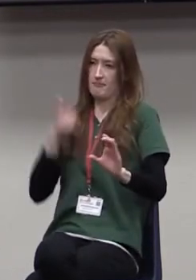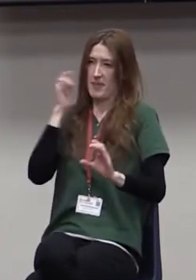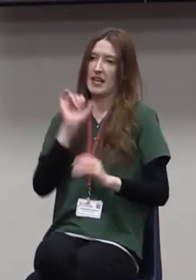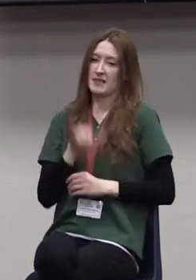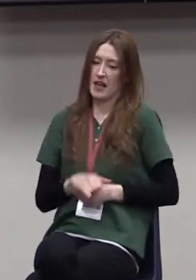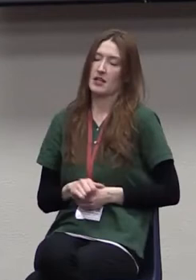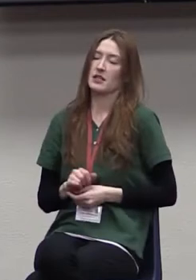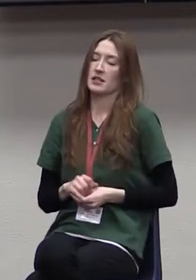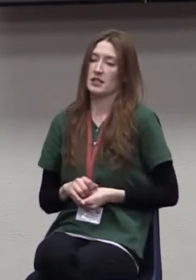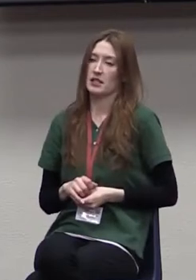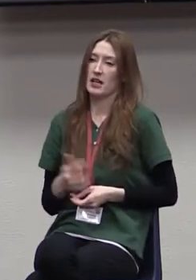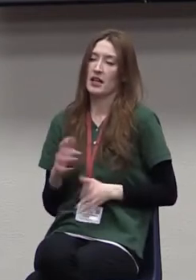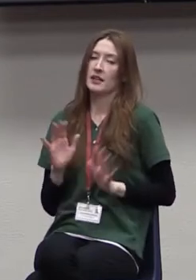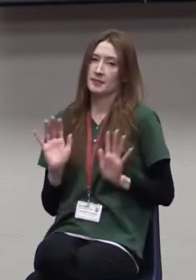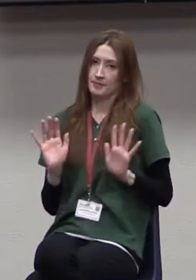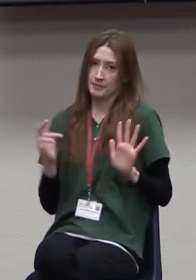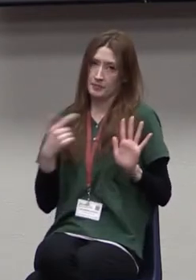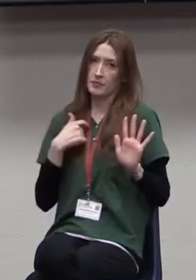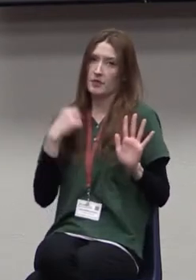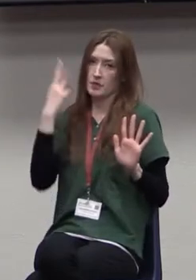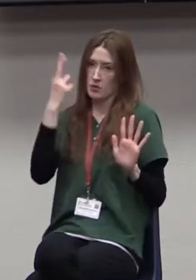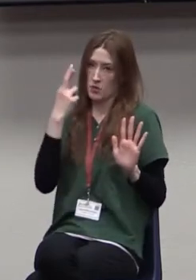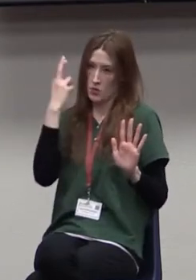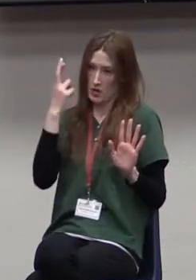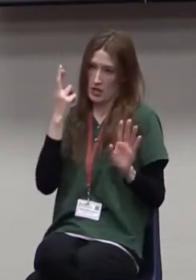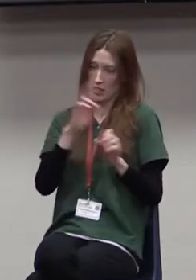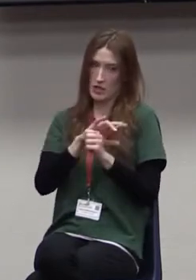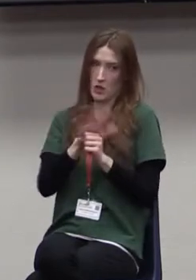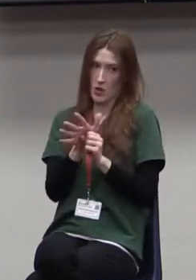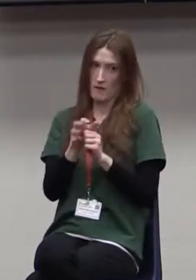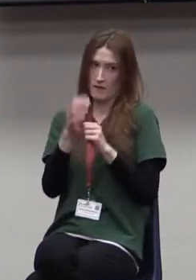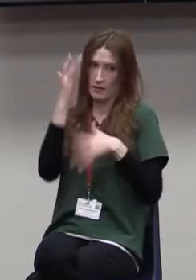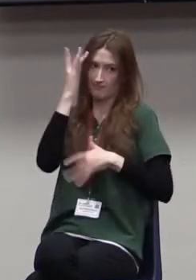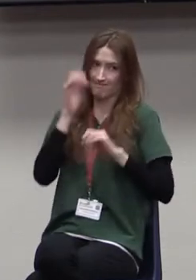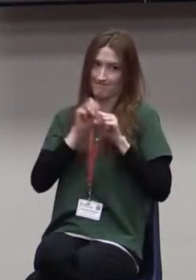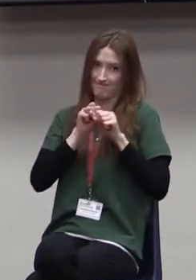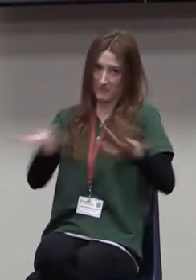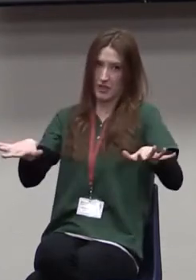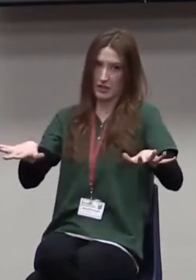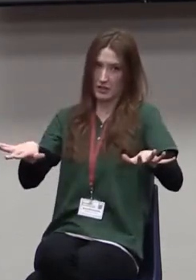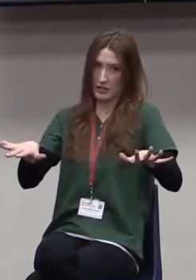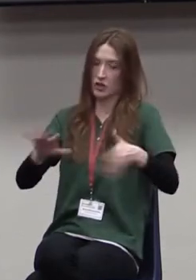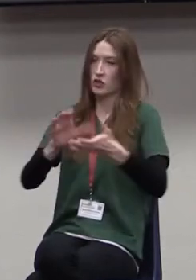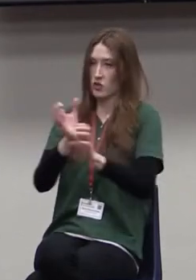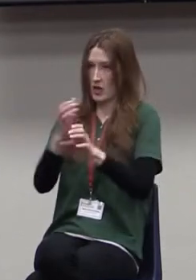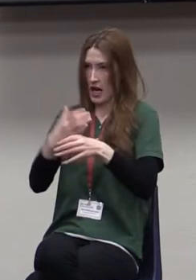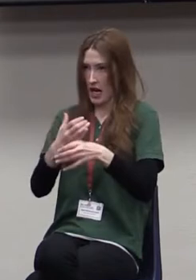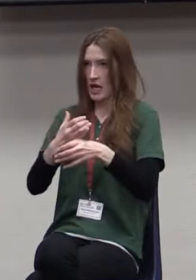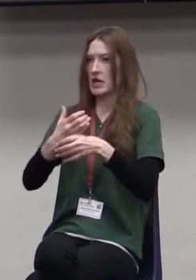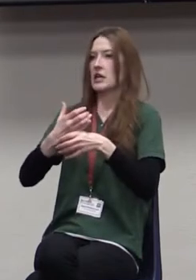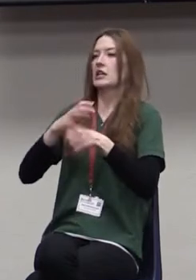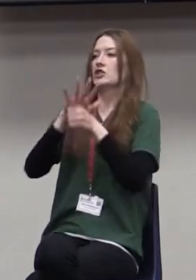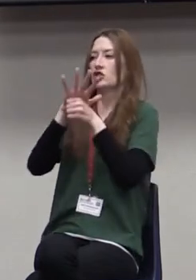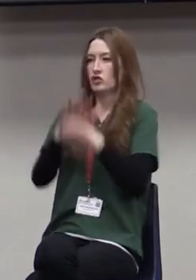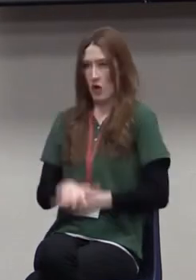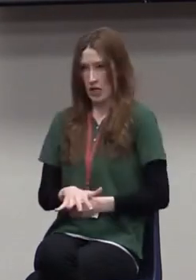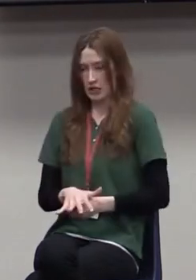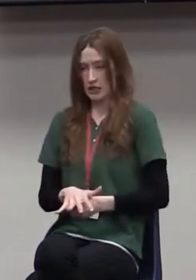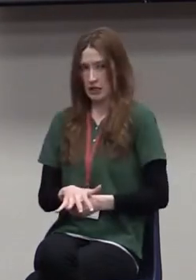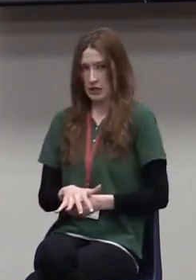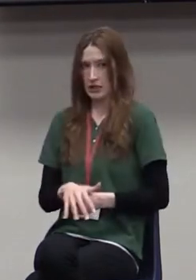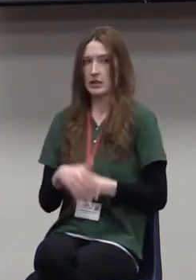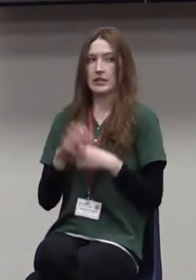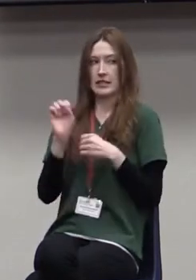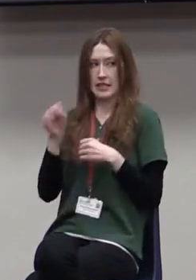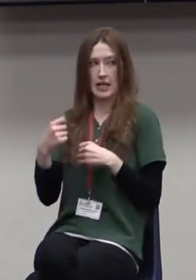Now, I realize that the pandemic has created a great deal of stress beyond anything that anyone expected. Certainly,